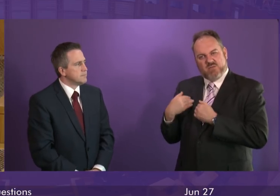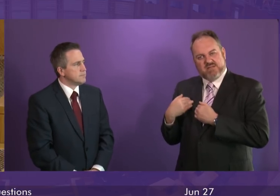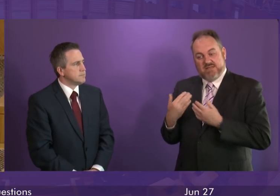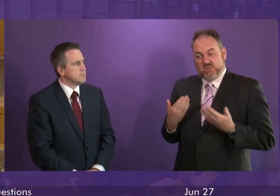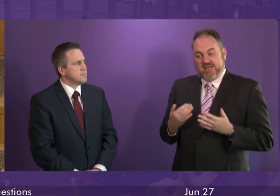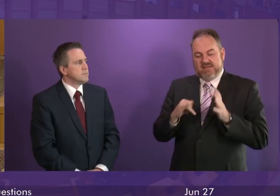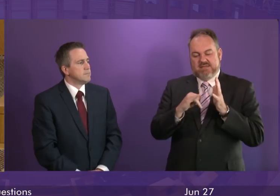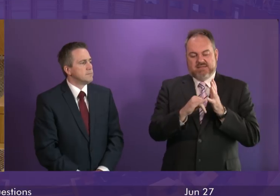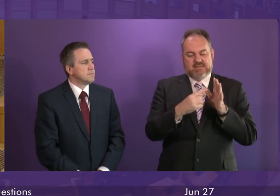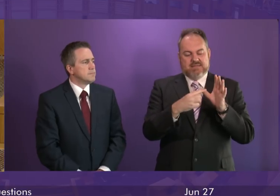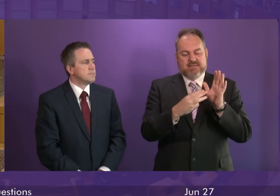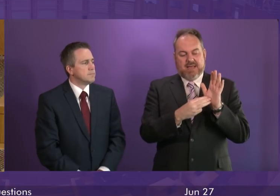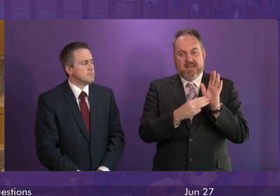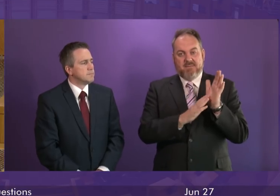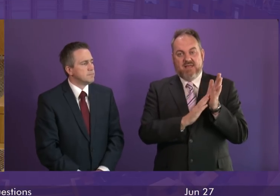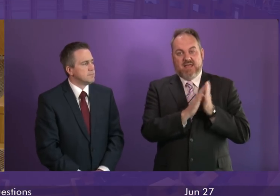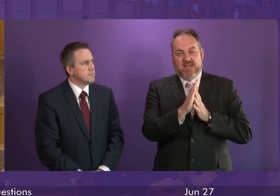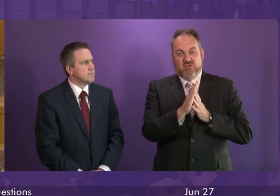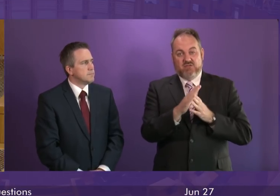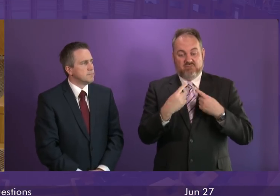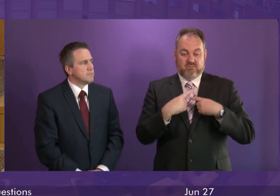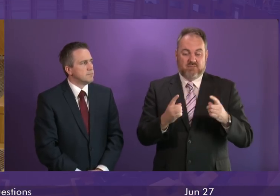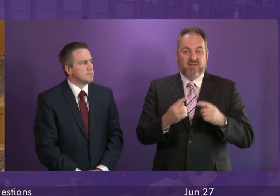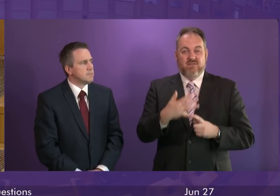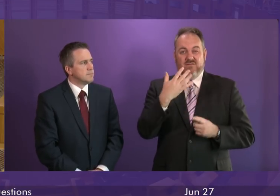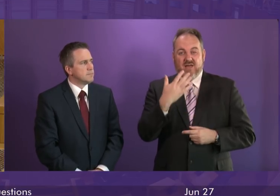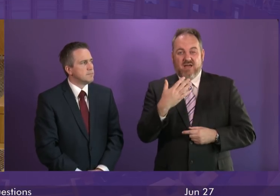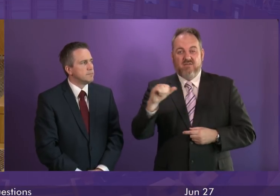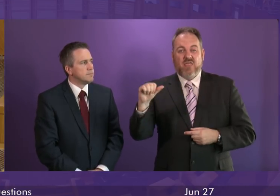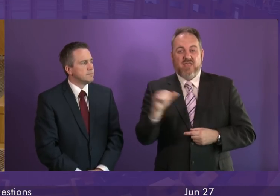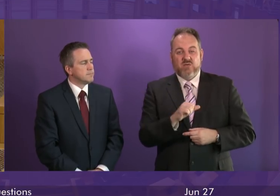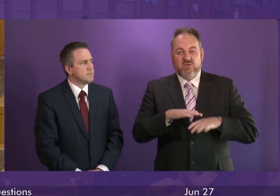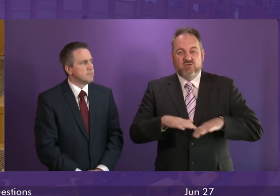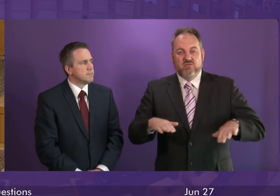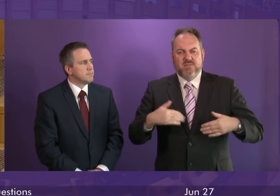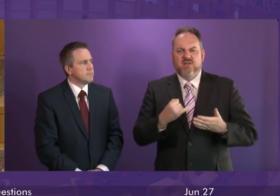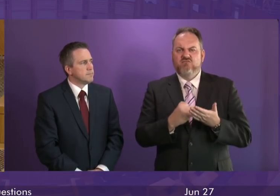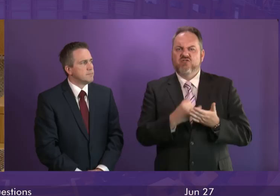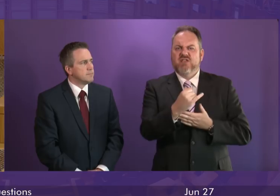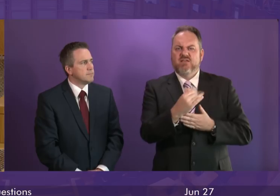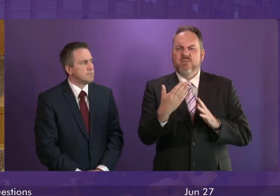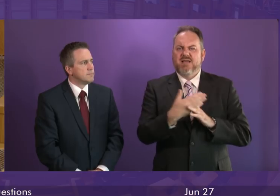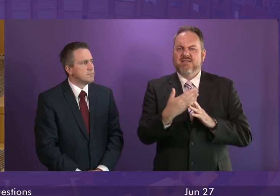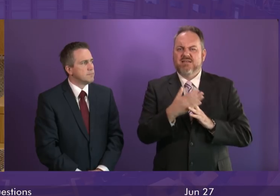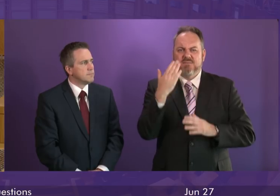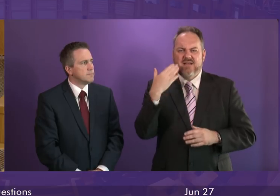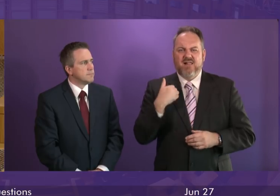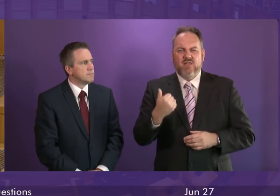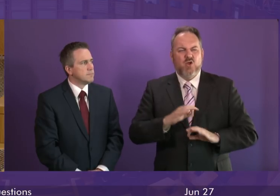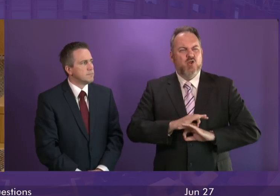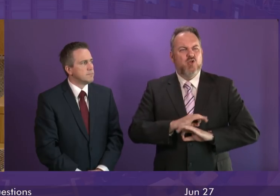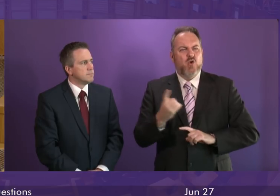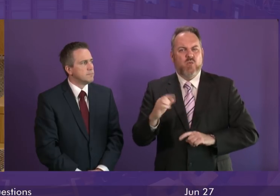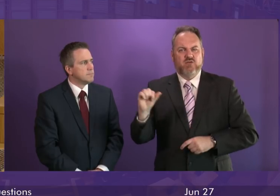H report that 5,000 children have been rejected from mental health services. No one should be turned